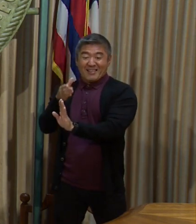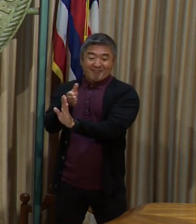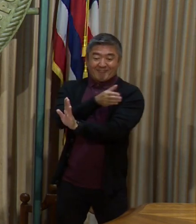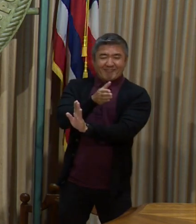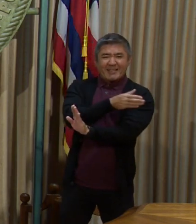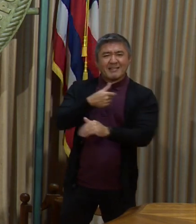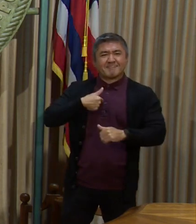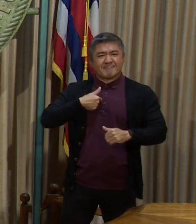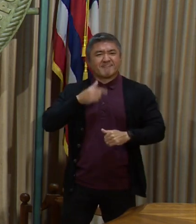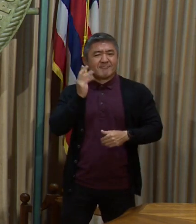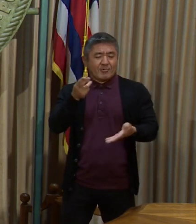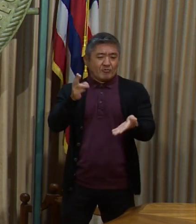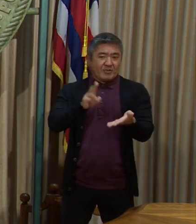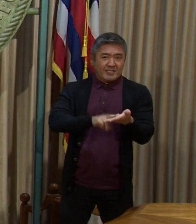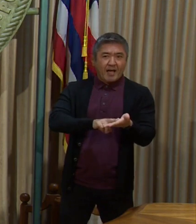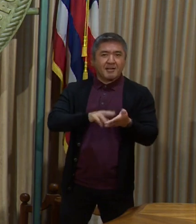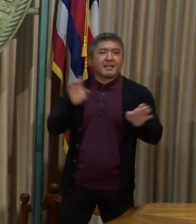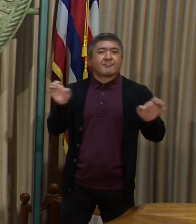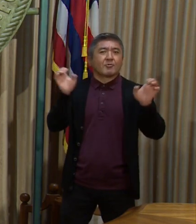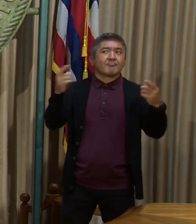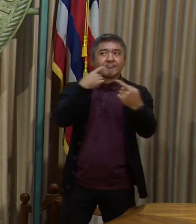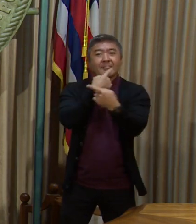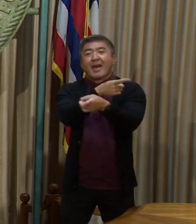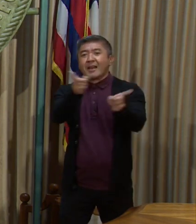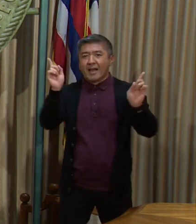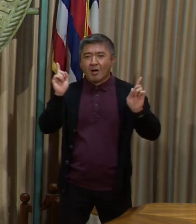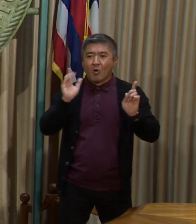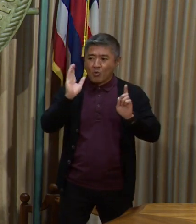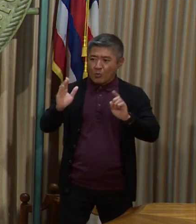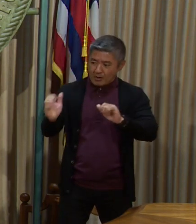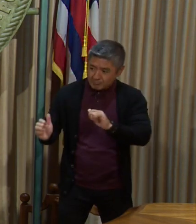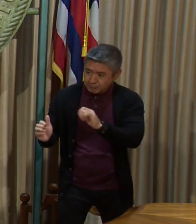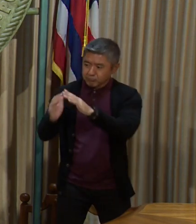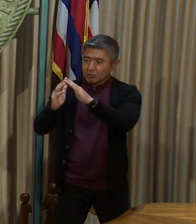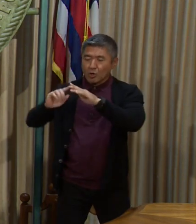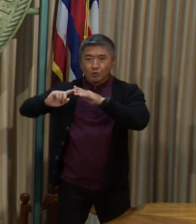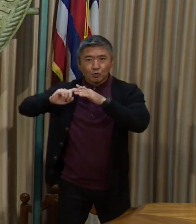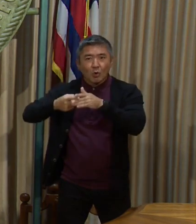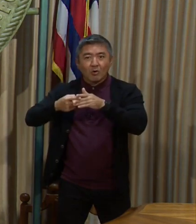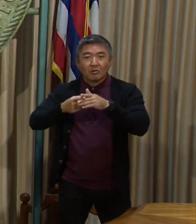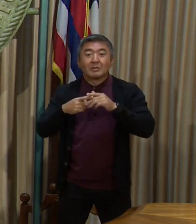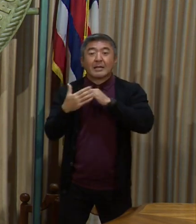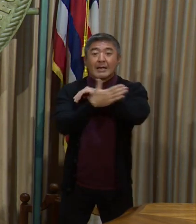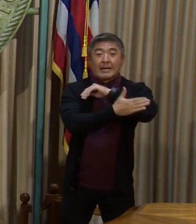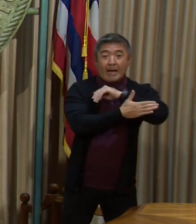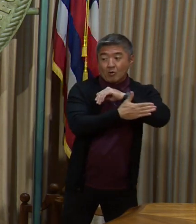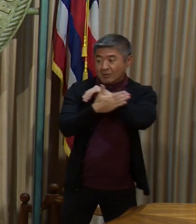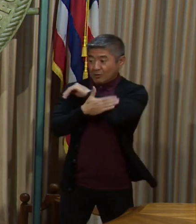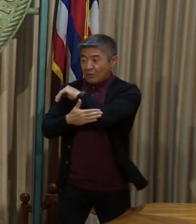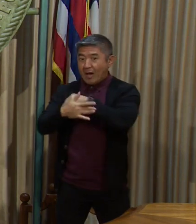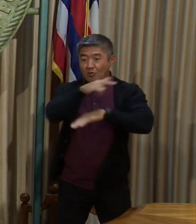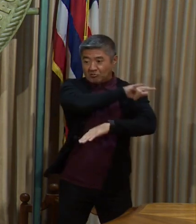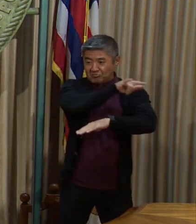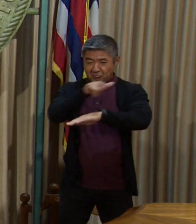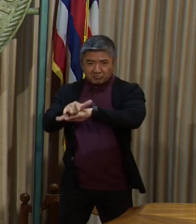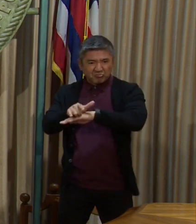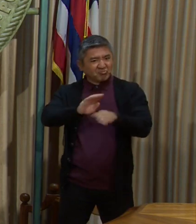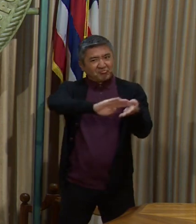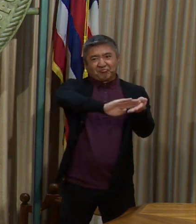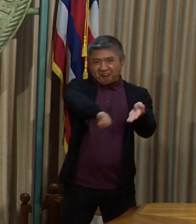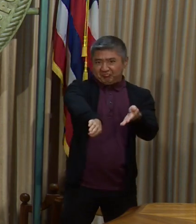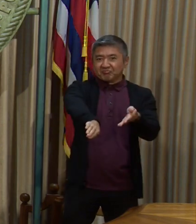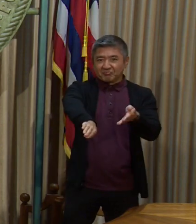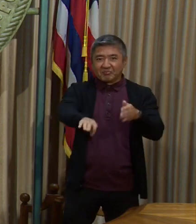emergency proclamation that will implement this action for inter-county exceptions. I really want to thank